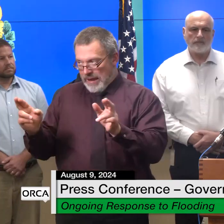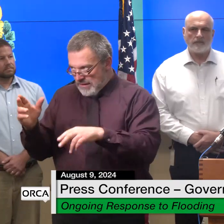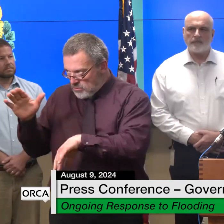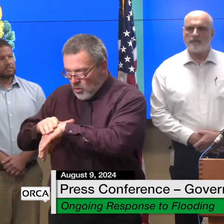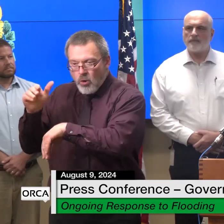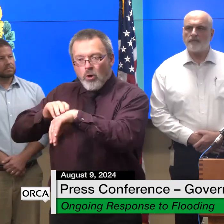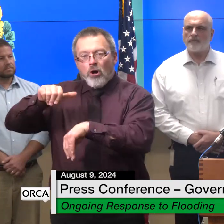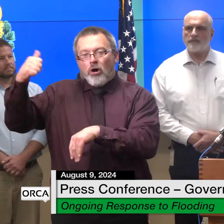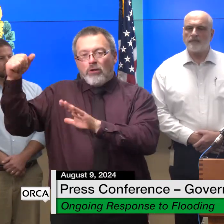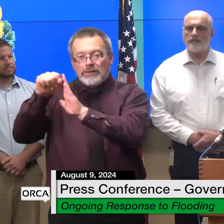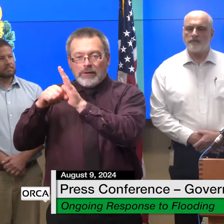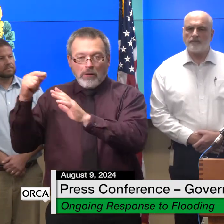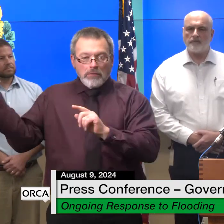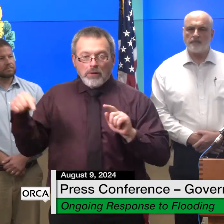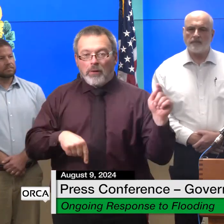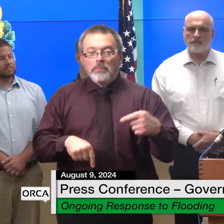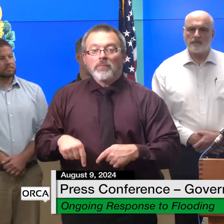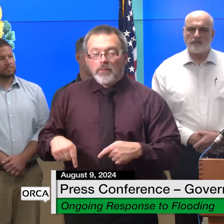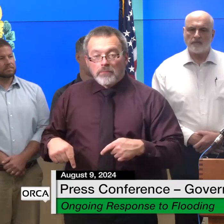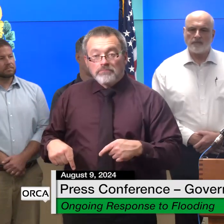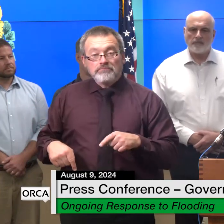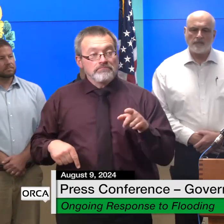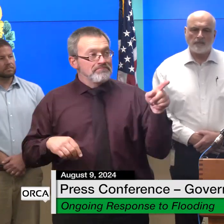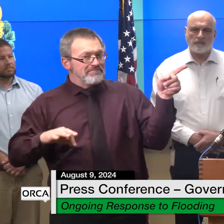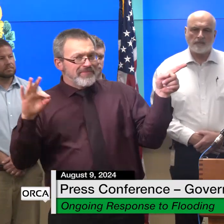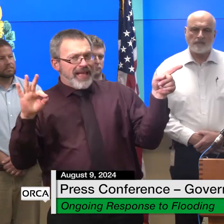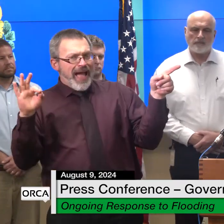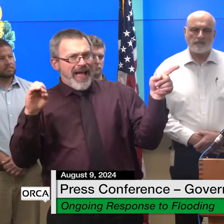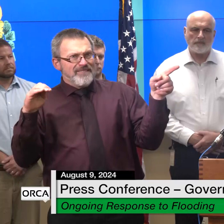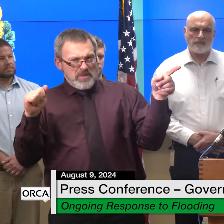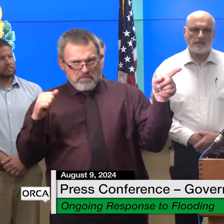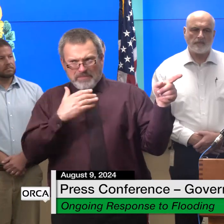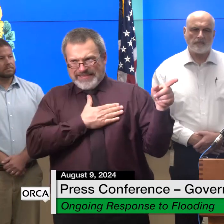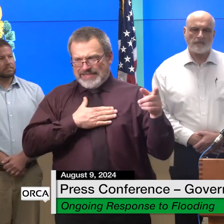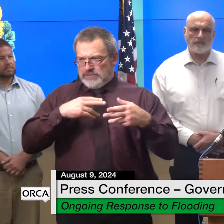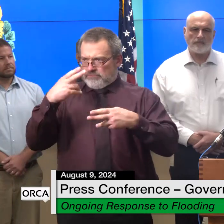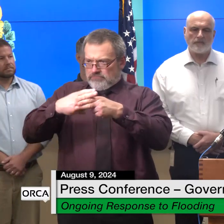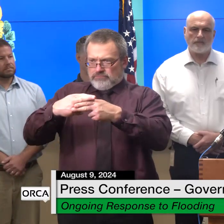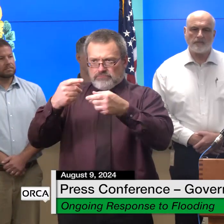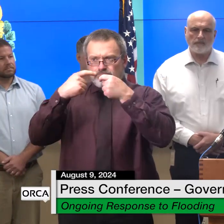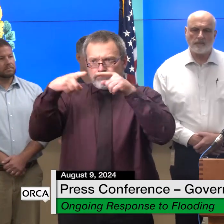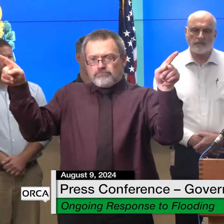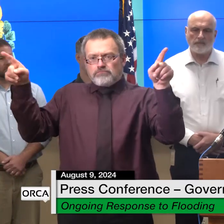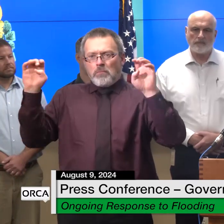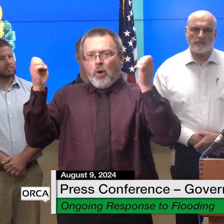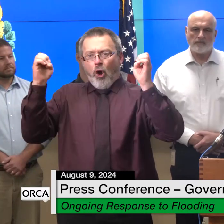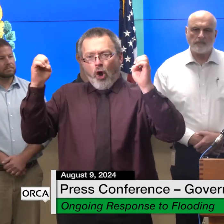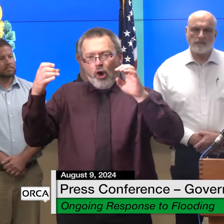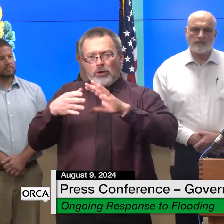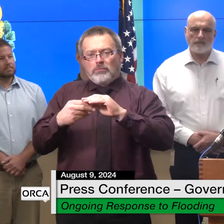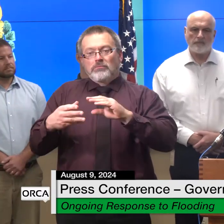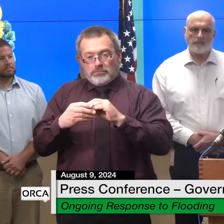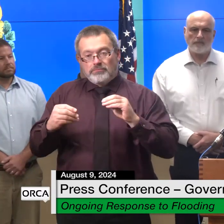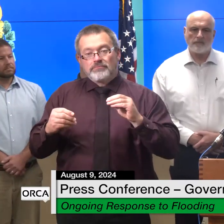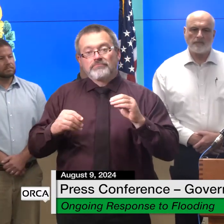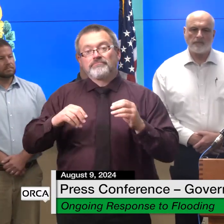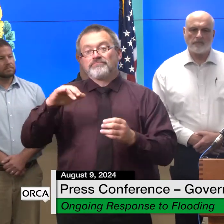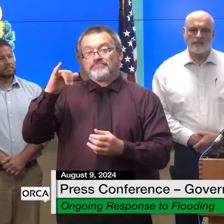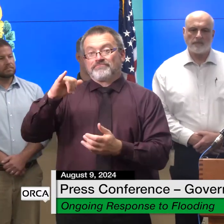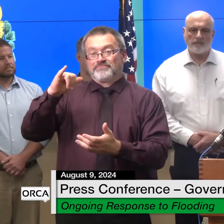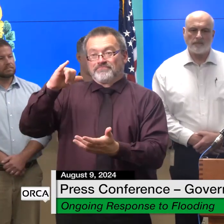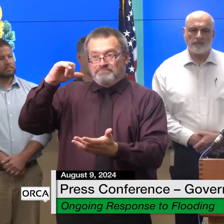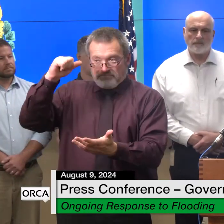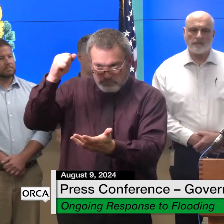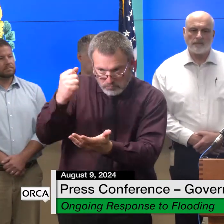declaration request to fema which gives us access to federal resources such as urban search and rescue